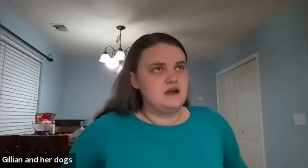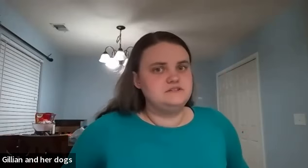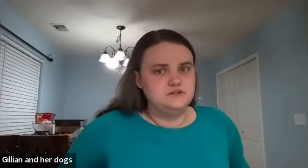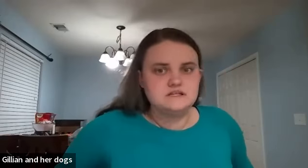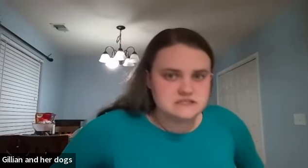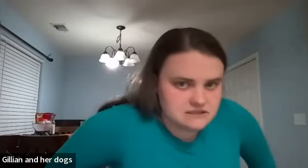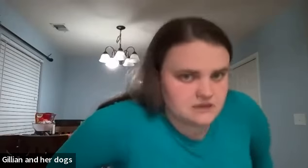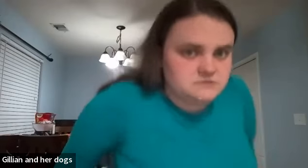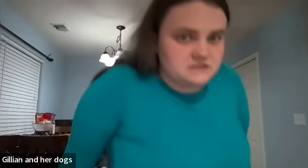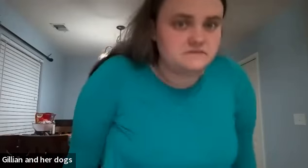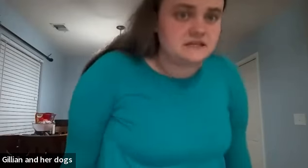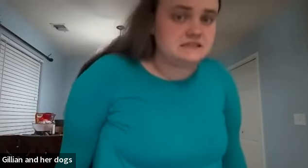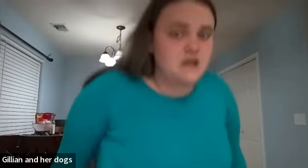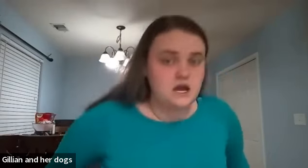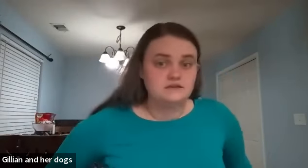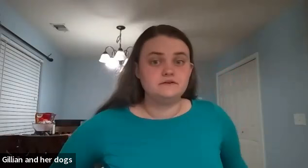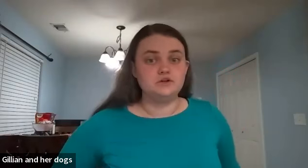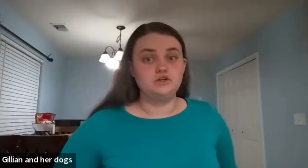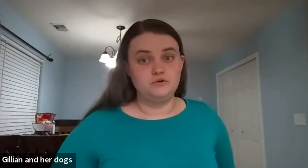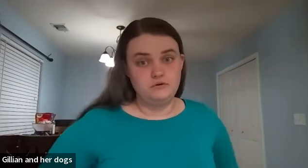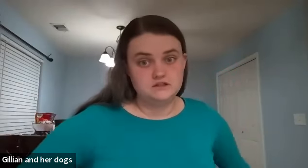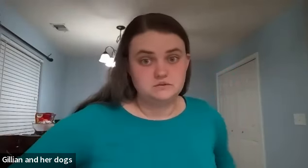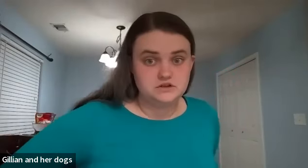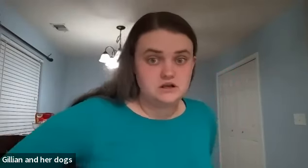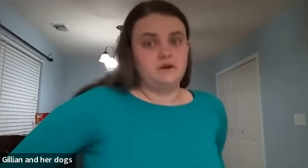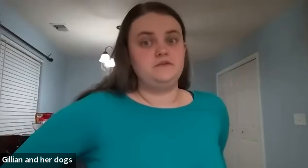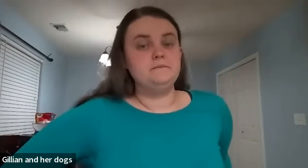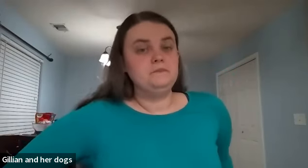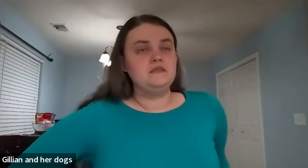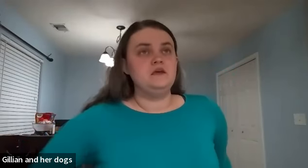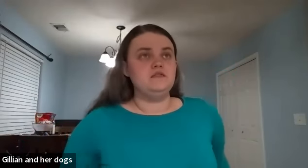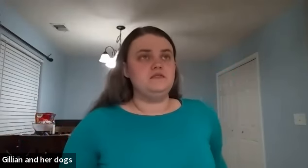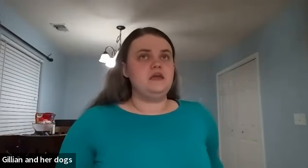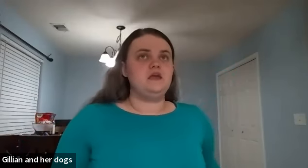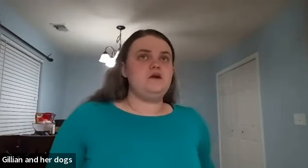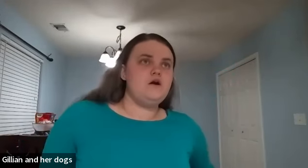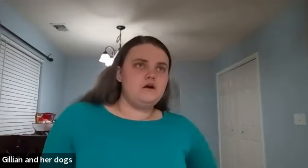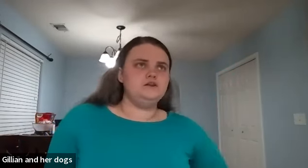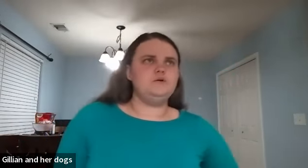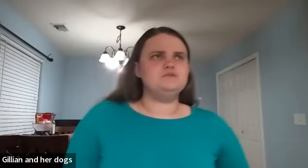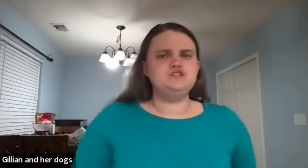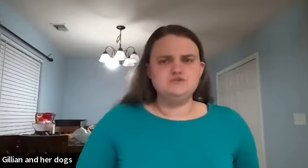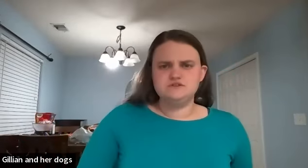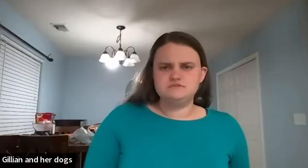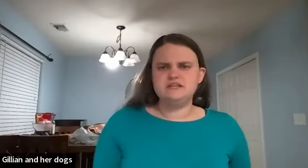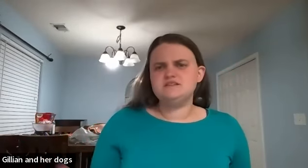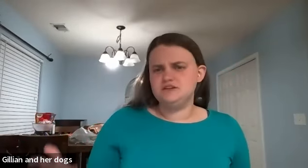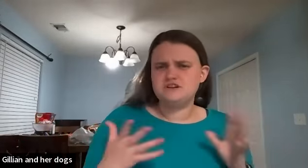have to use a specific sign for your pronouns when you're talking about them they are you almost use basically use